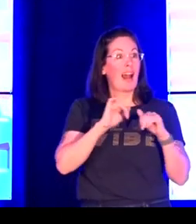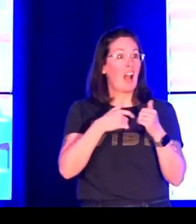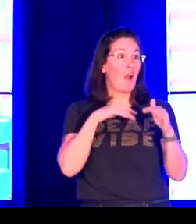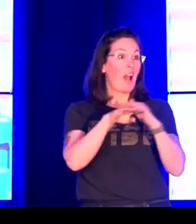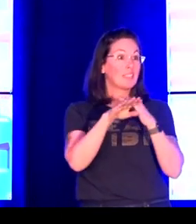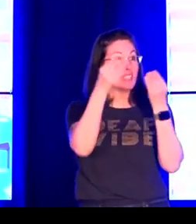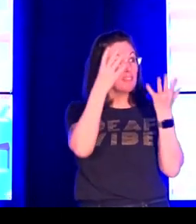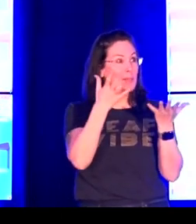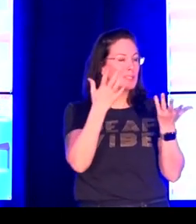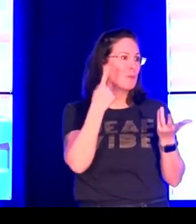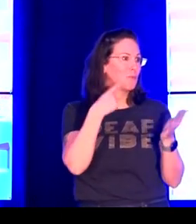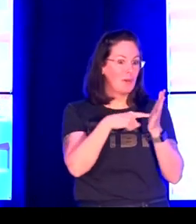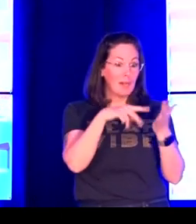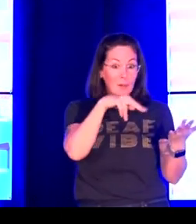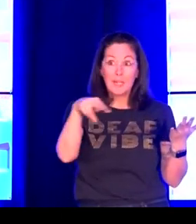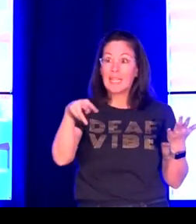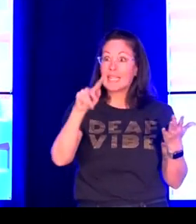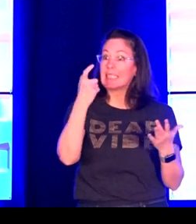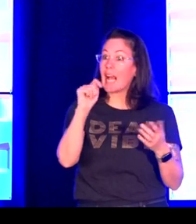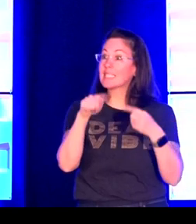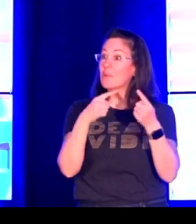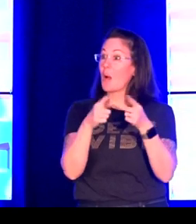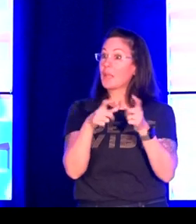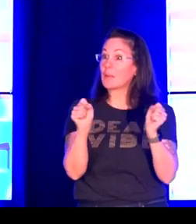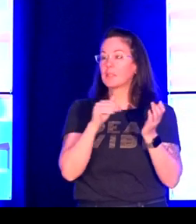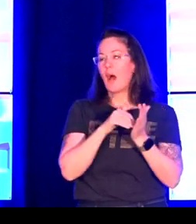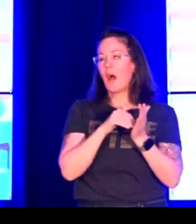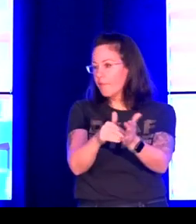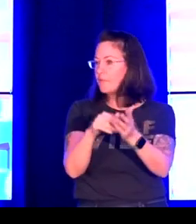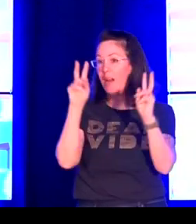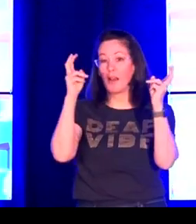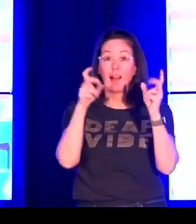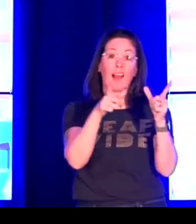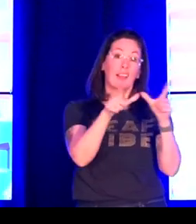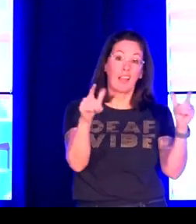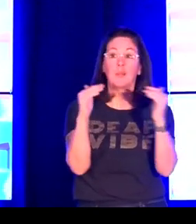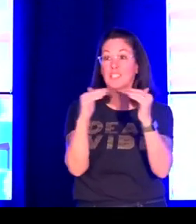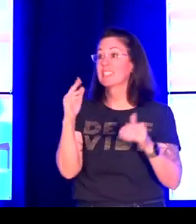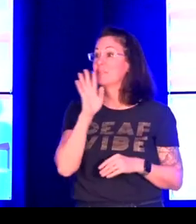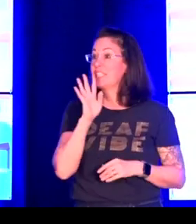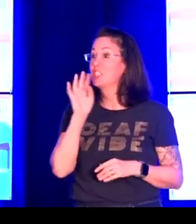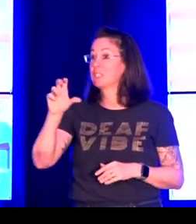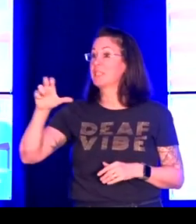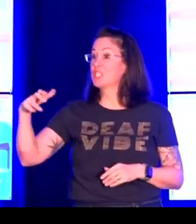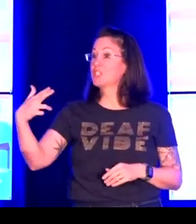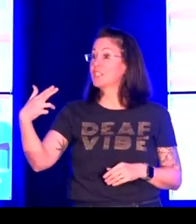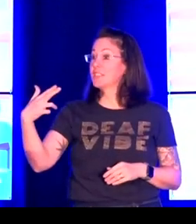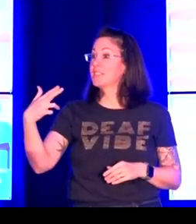about my own experience as a deaf linguist and how I access information for example when I read linguistics texts